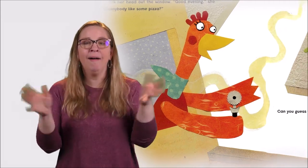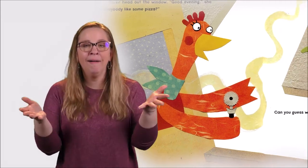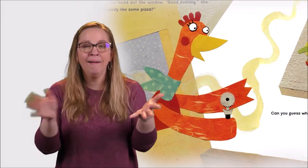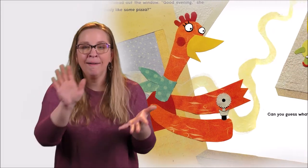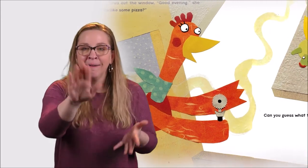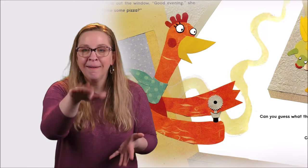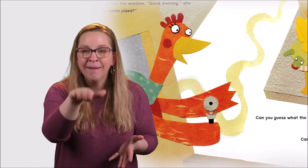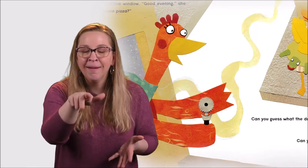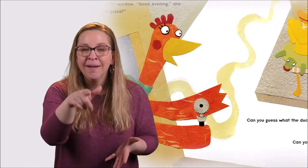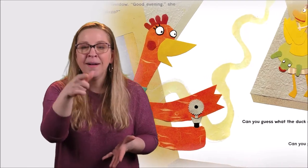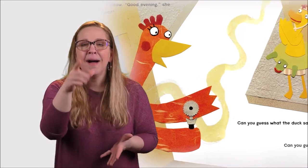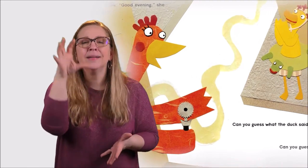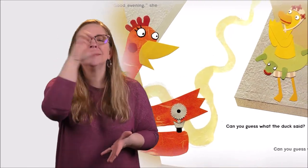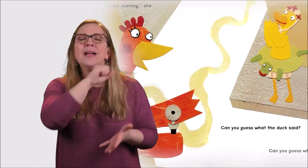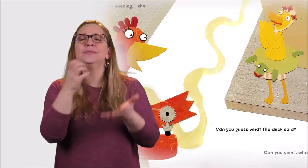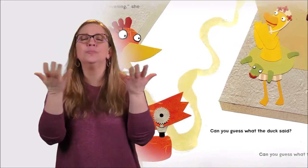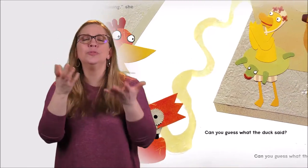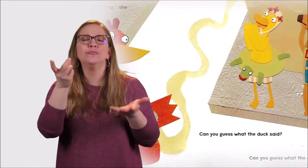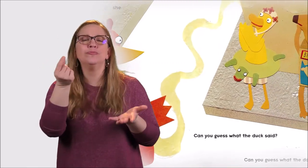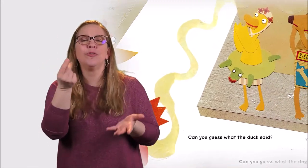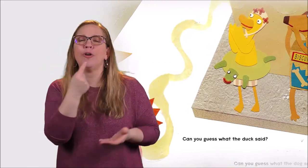Can you guess what the duck said?